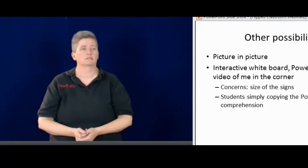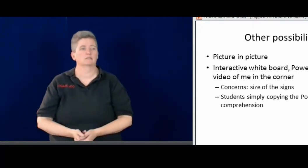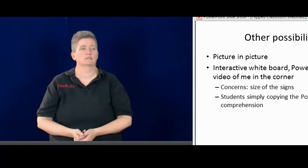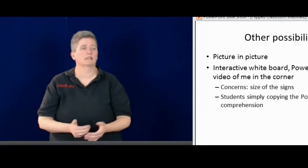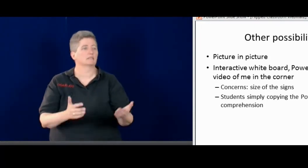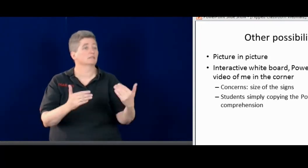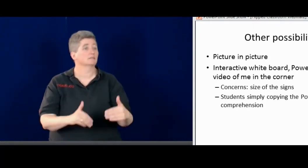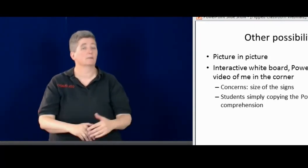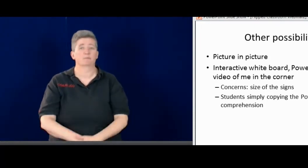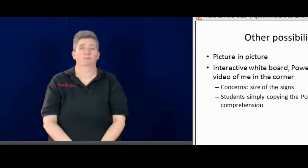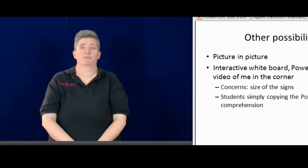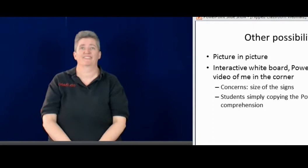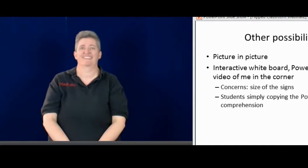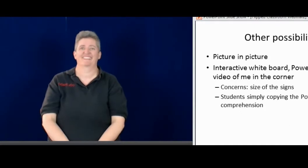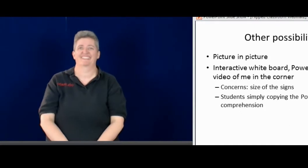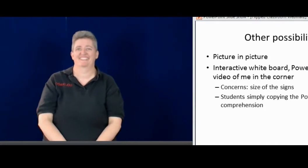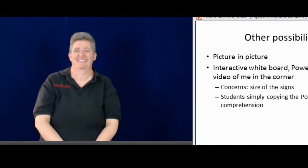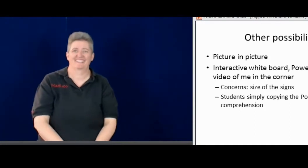Okay, next.